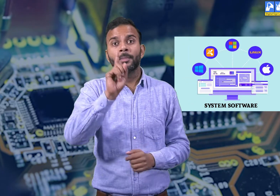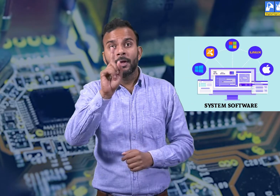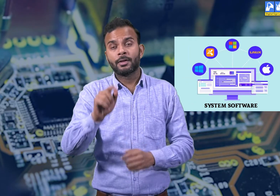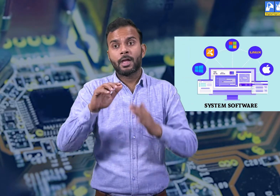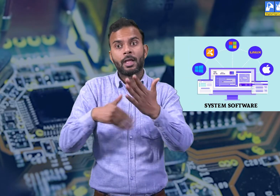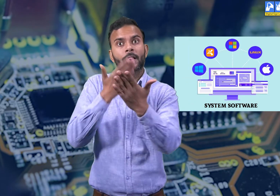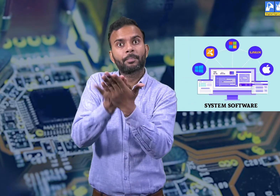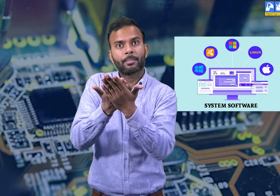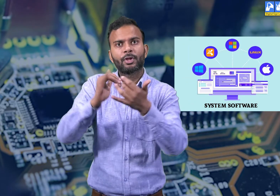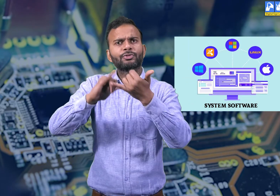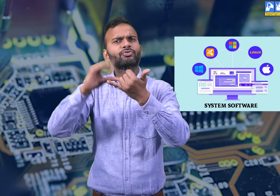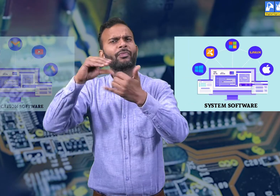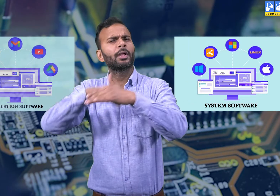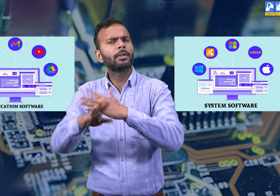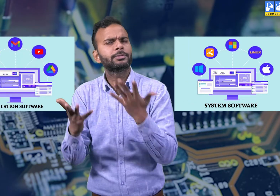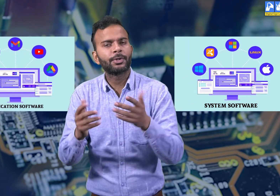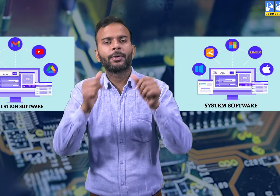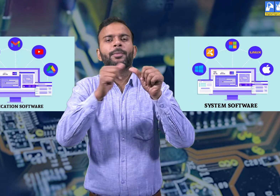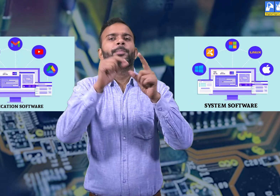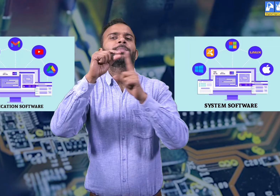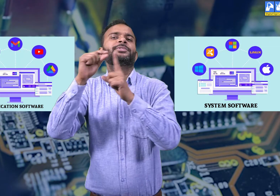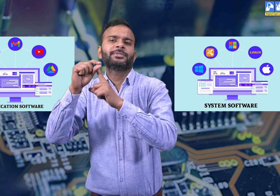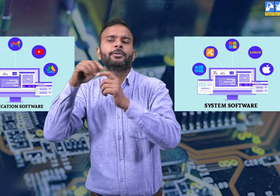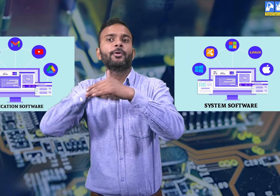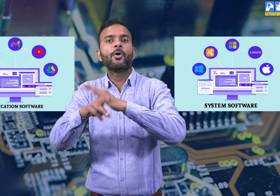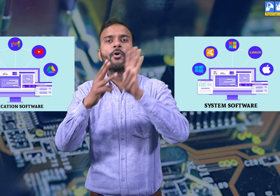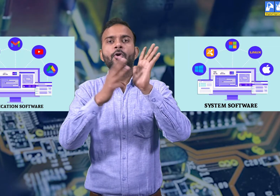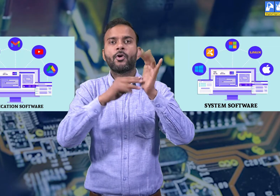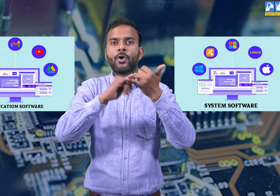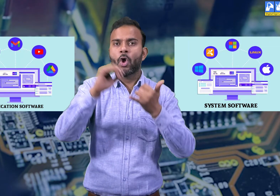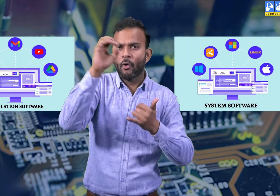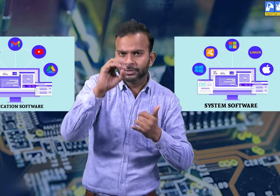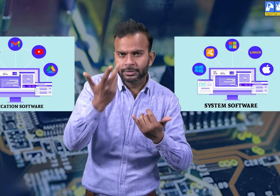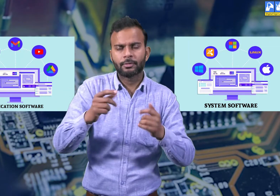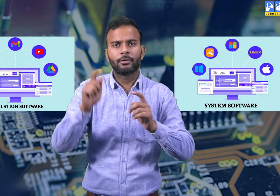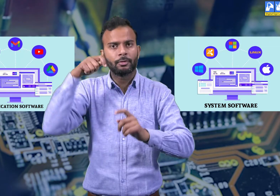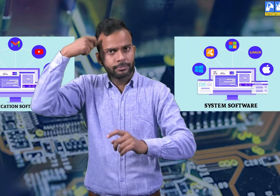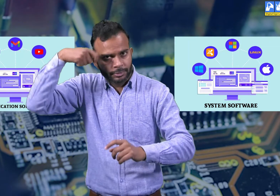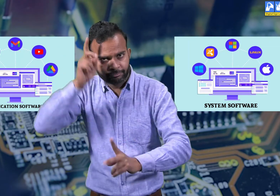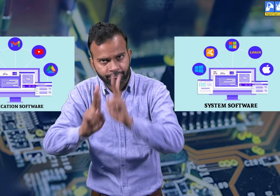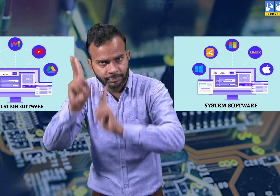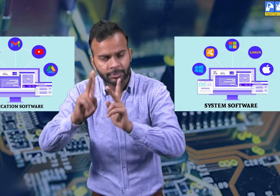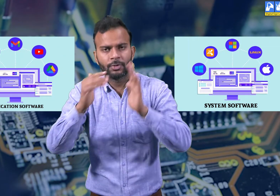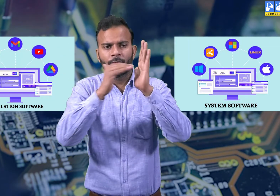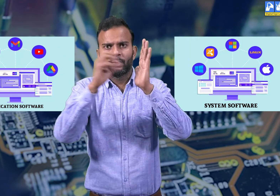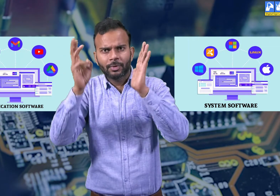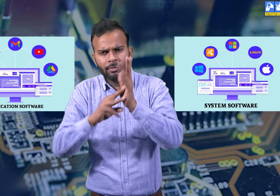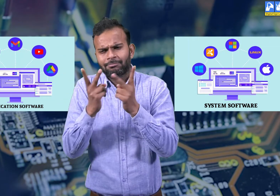Application software are some of the software that performs specific tasks.